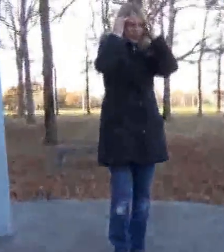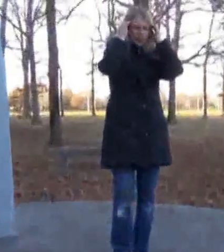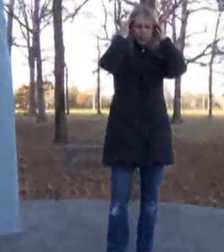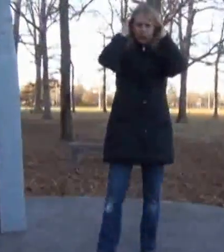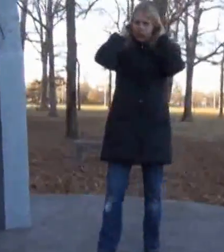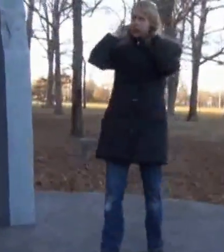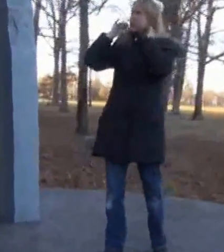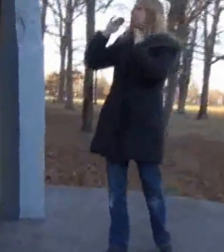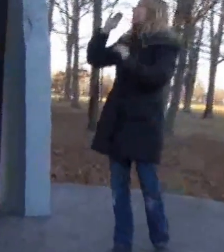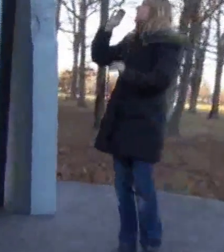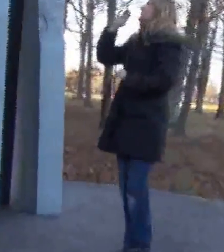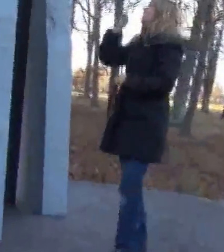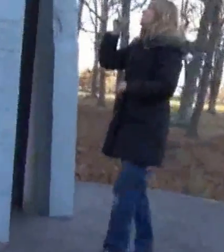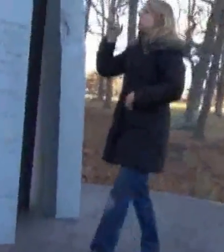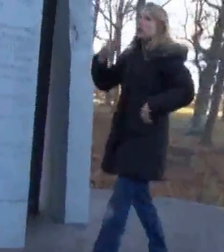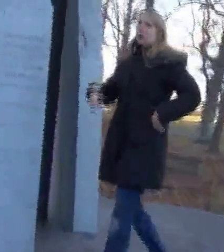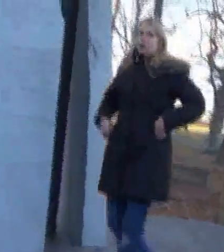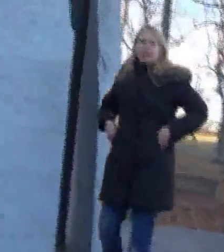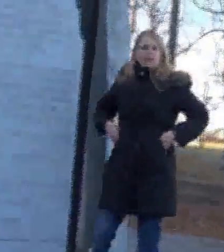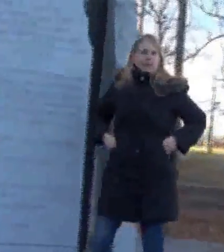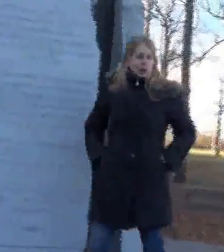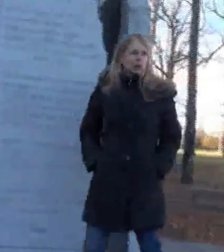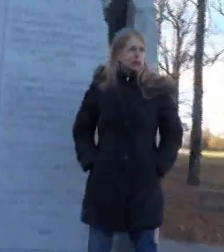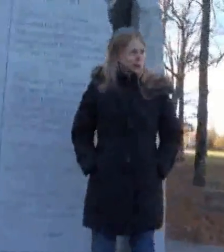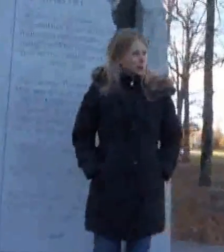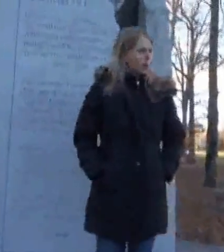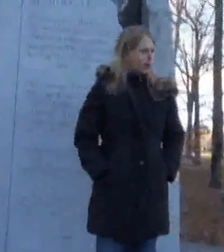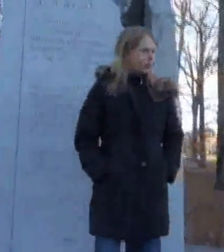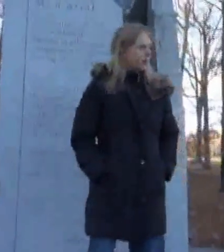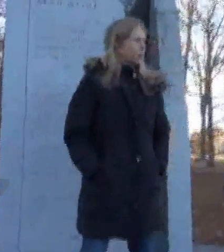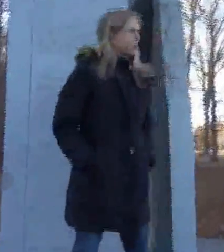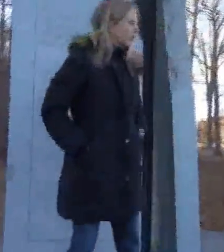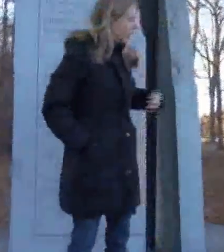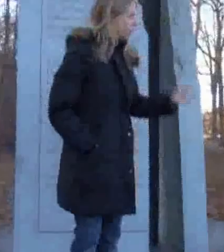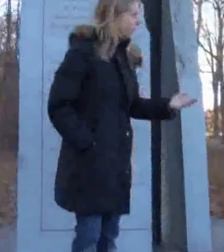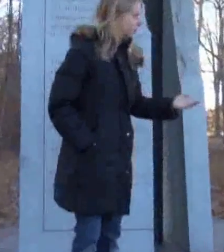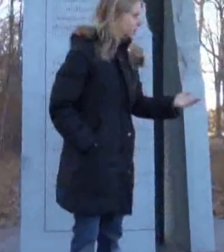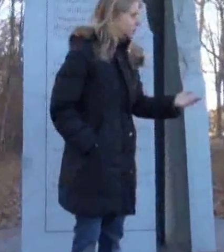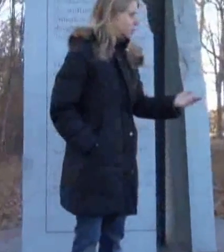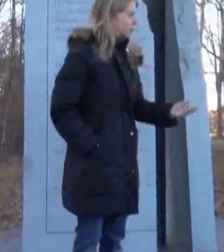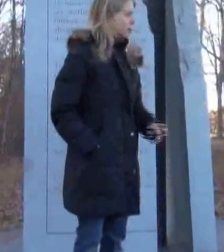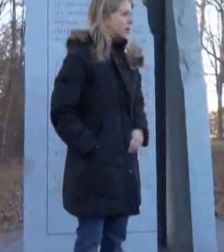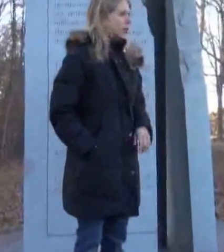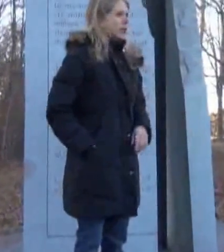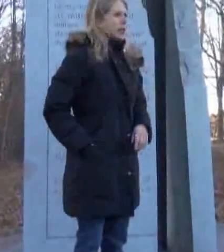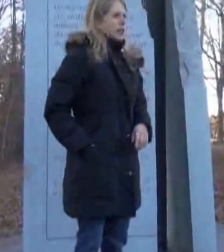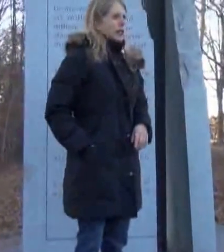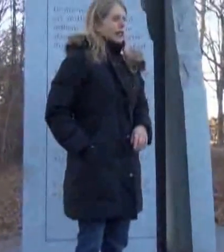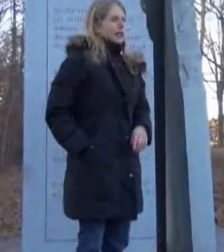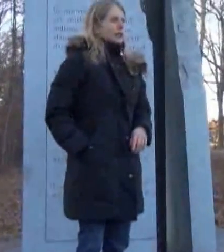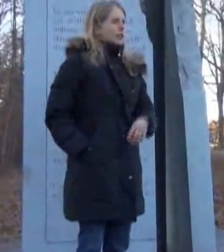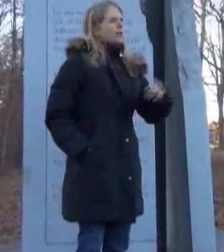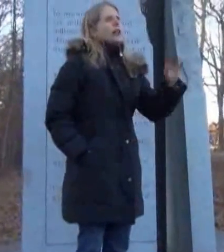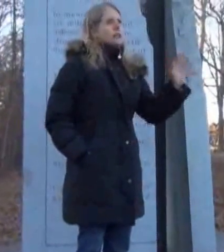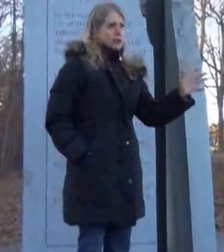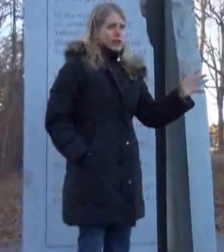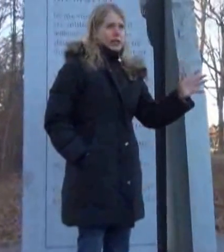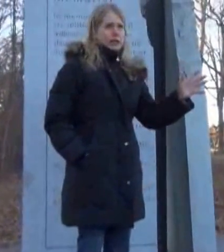it. So, he told us the story of how he got his tattoo. And to the best of my